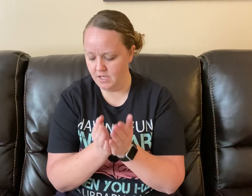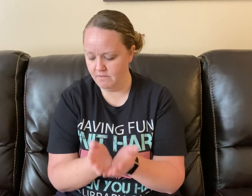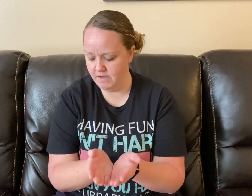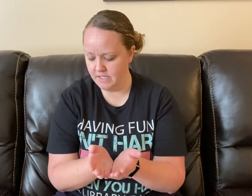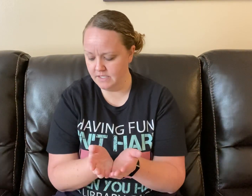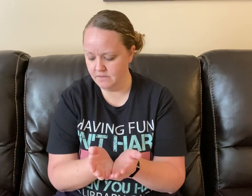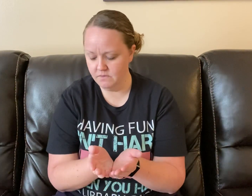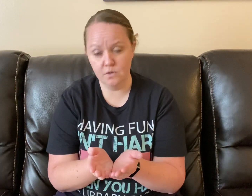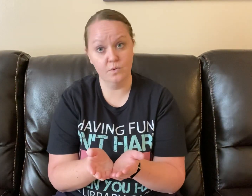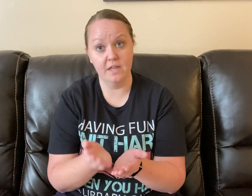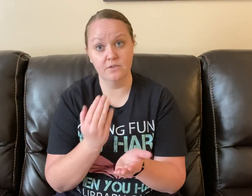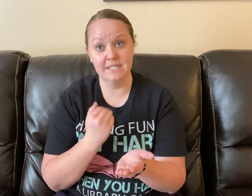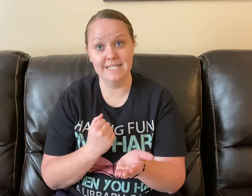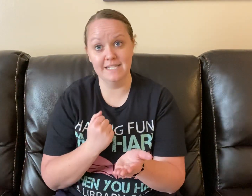Inventive. Without in.